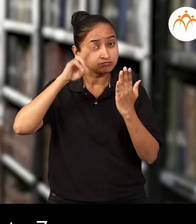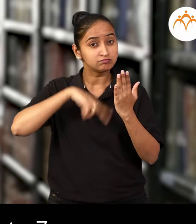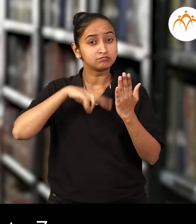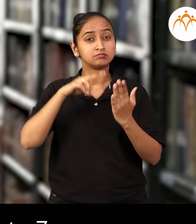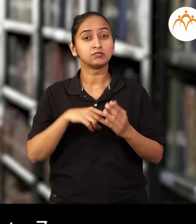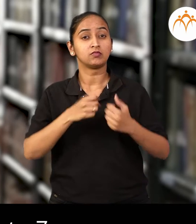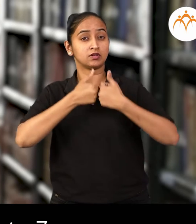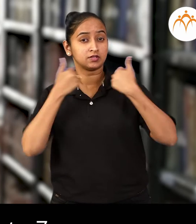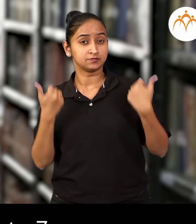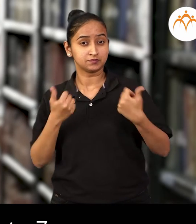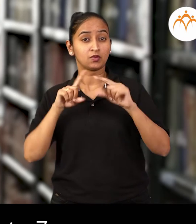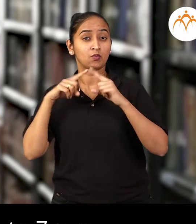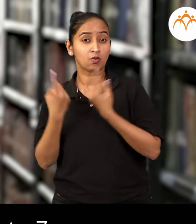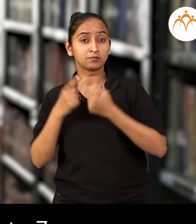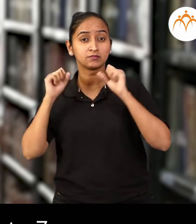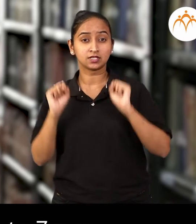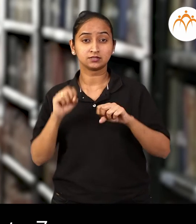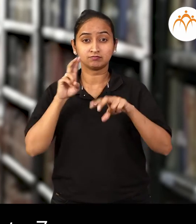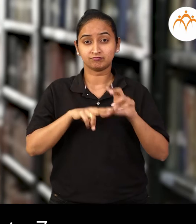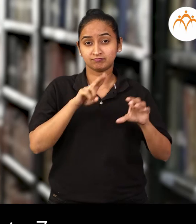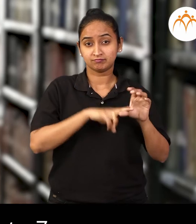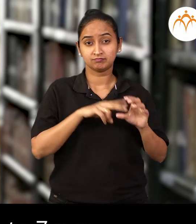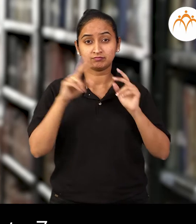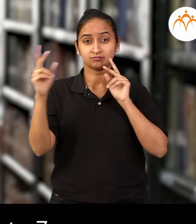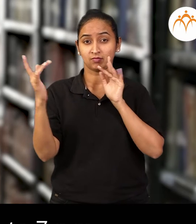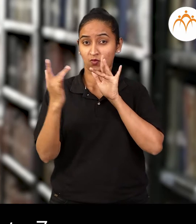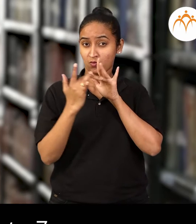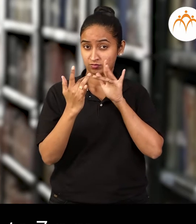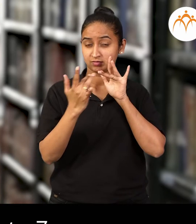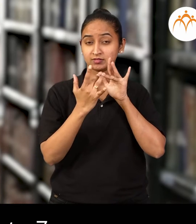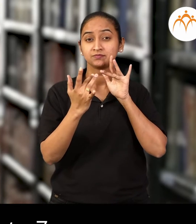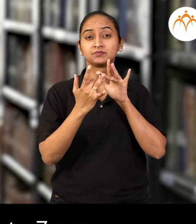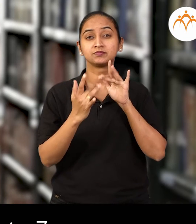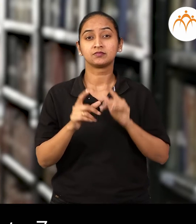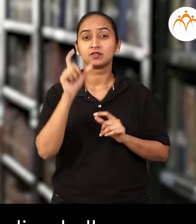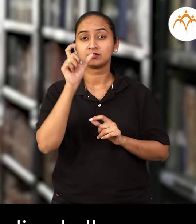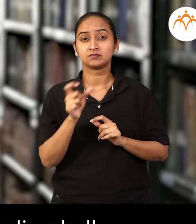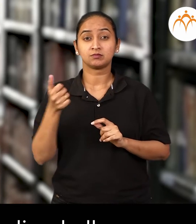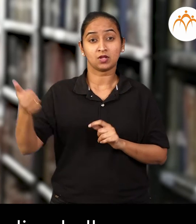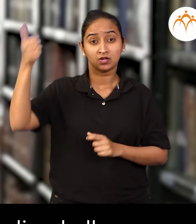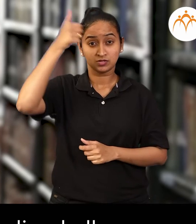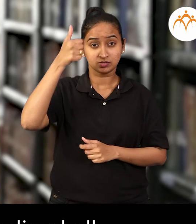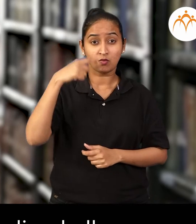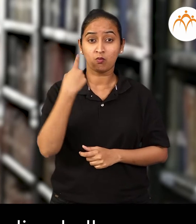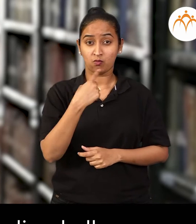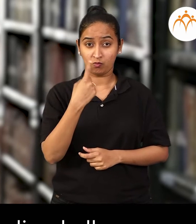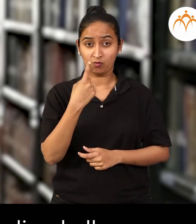9 a.m. to 7 p.m. Separate reading hall.